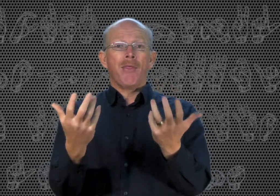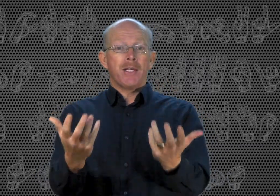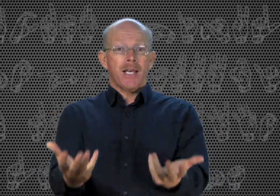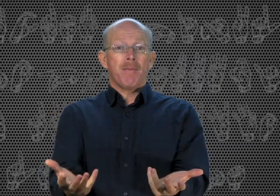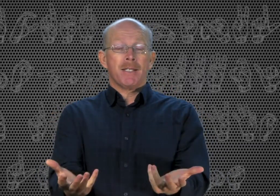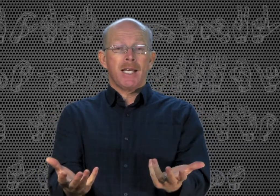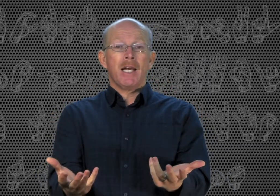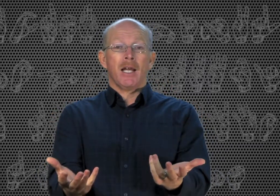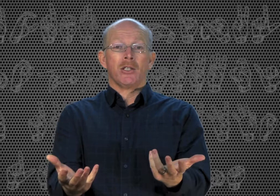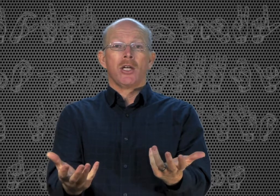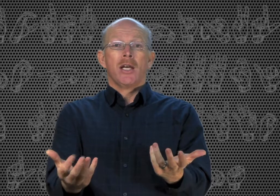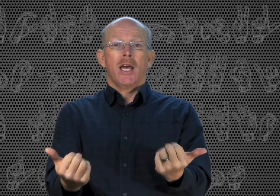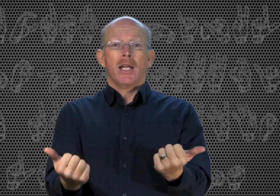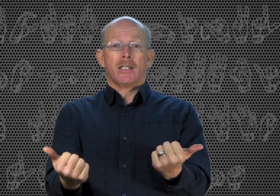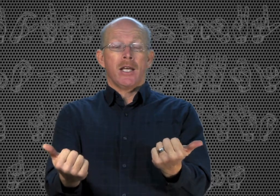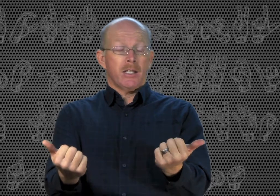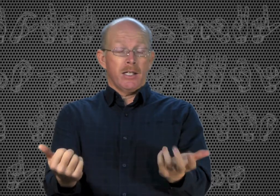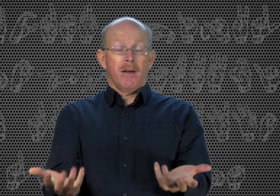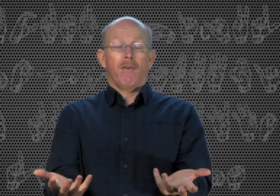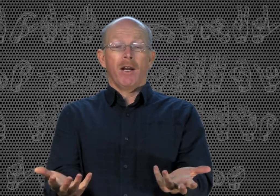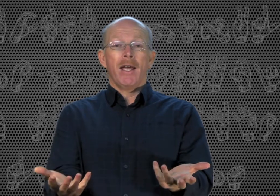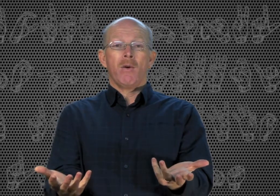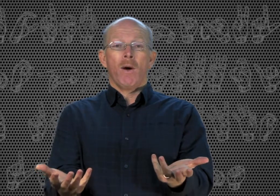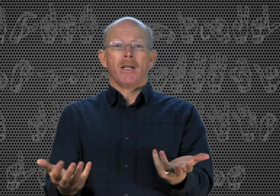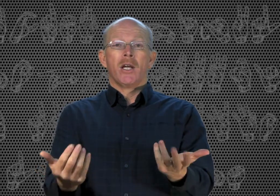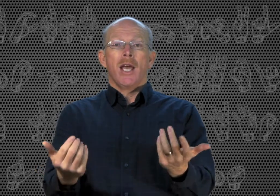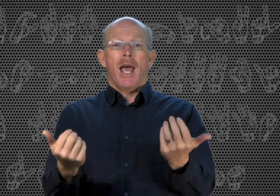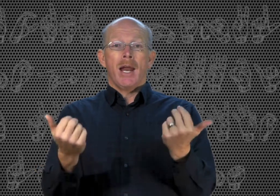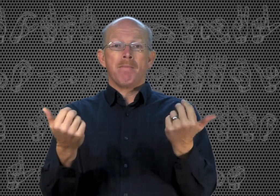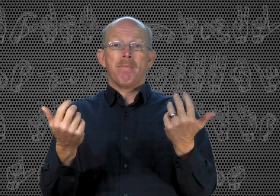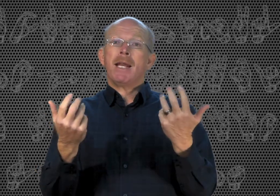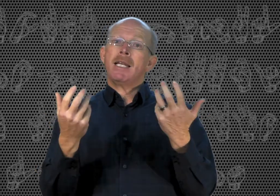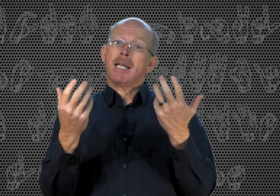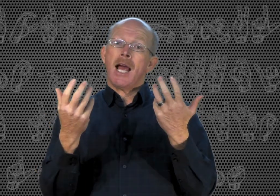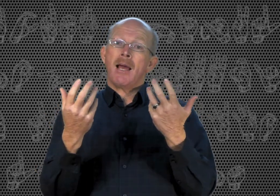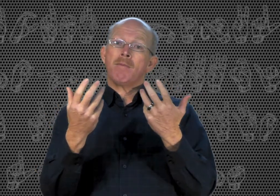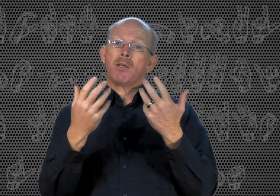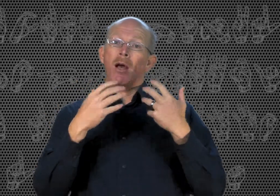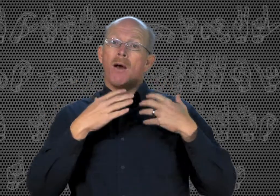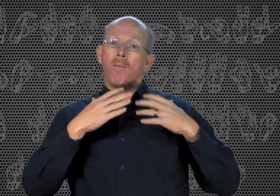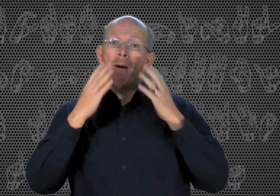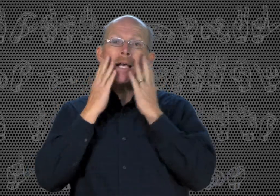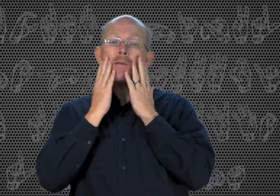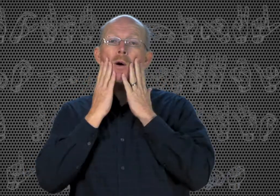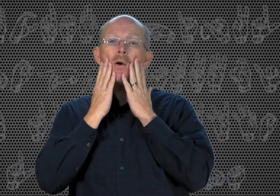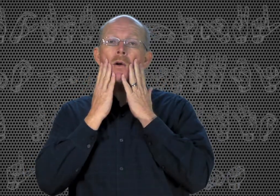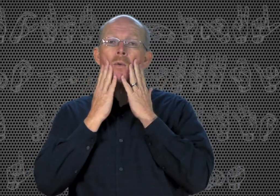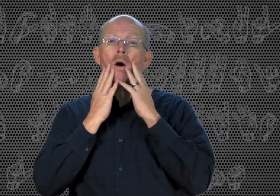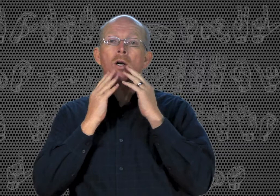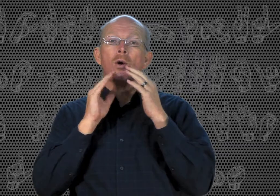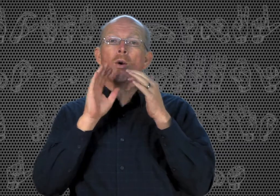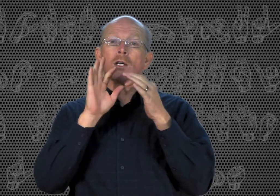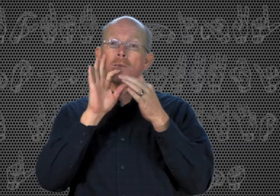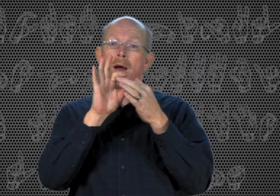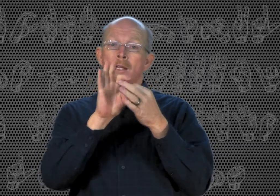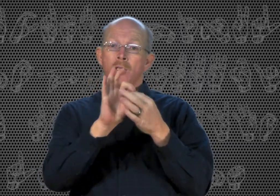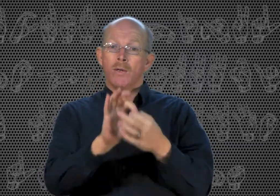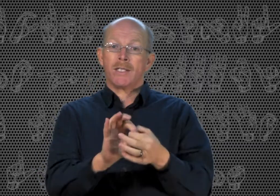the same as English. It's a different language. And many times my spoken word corresponds to a